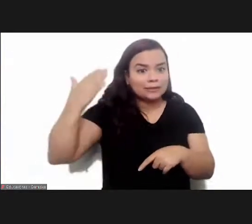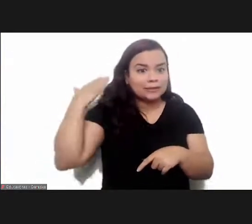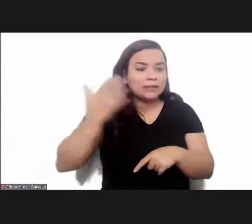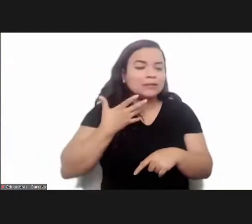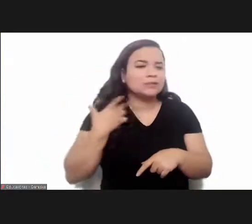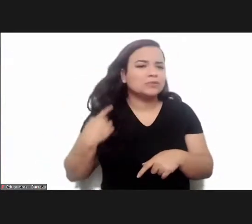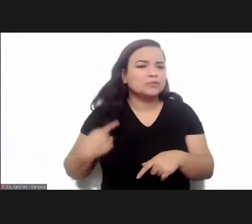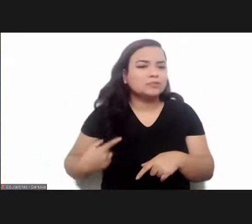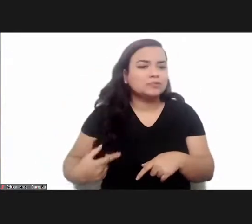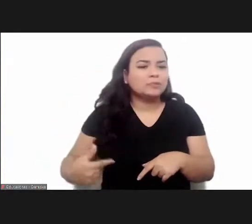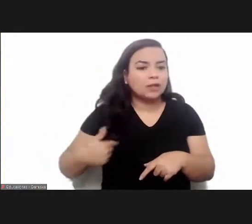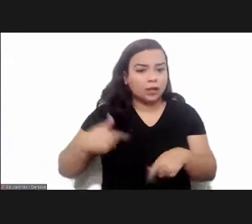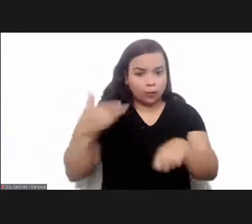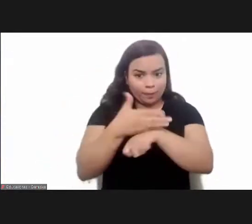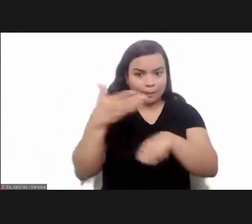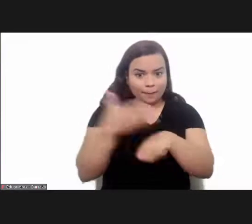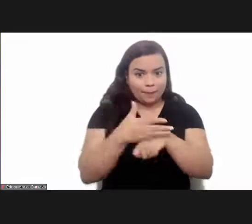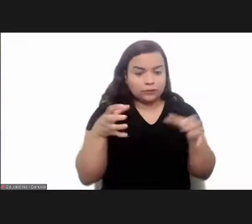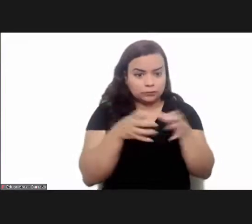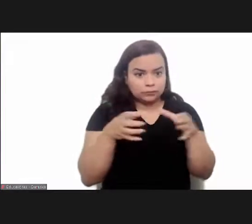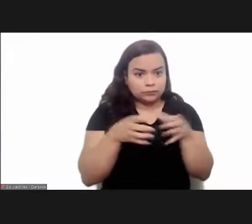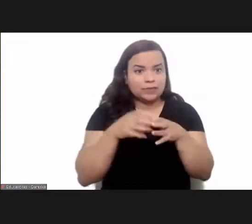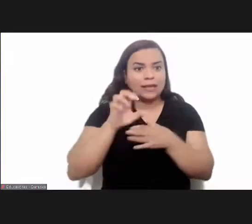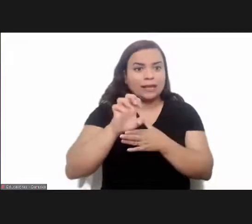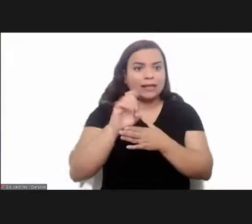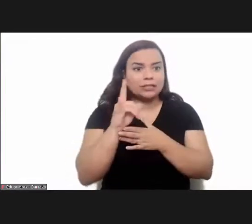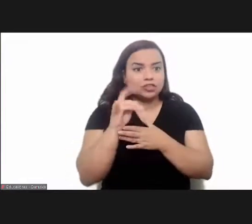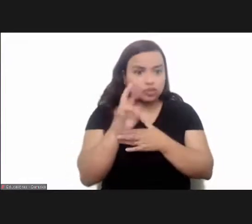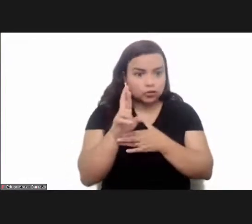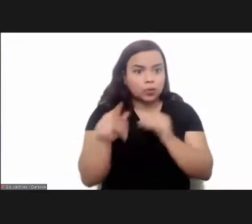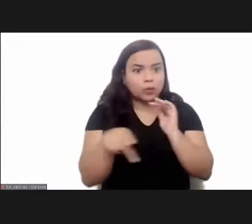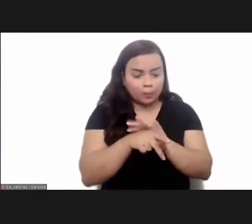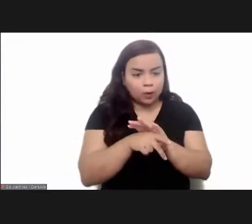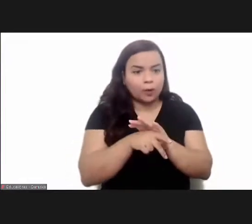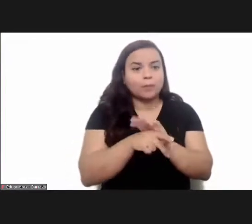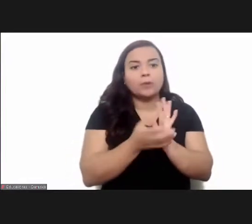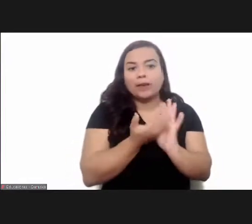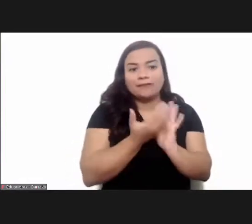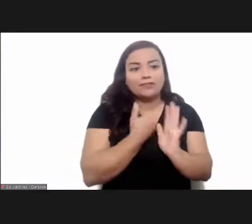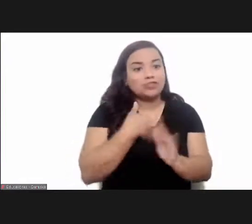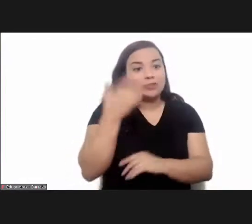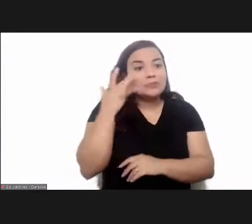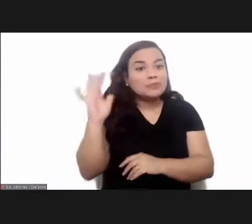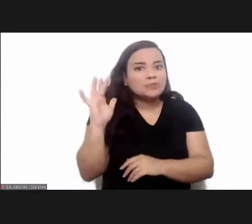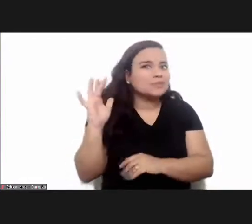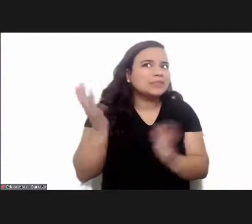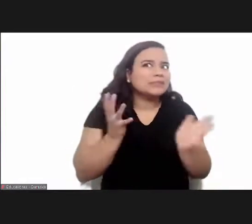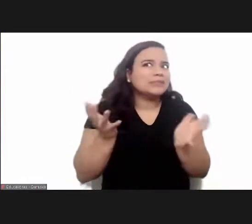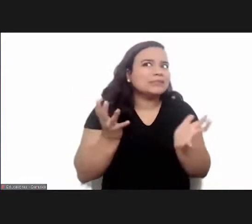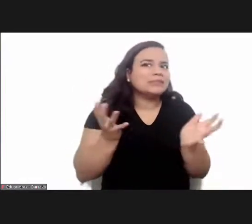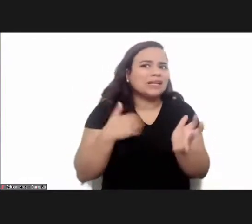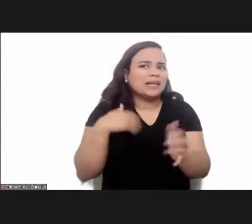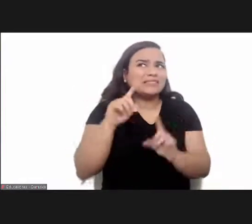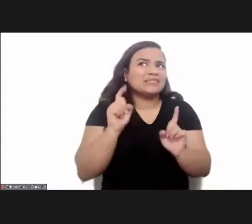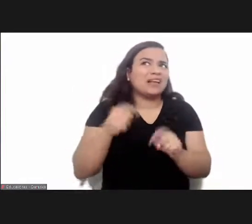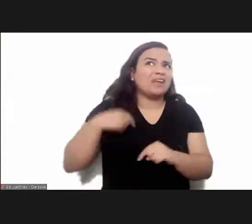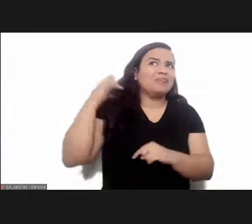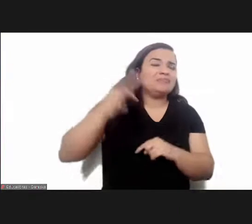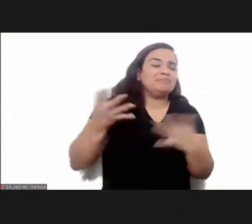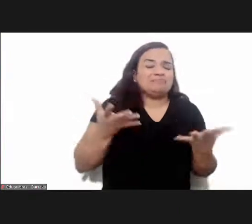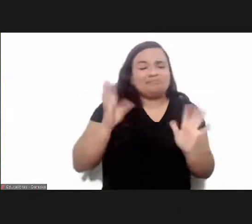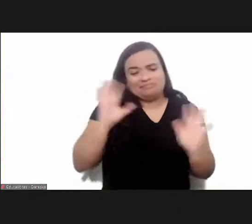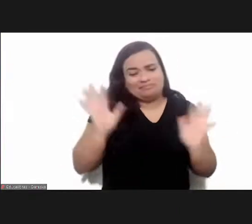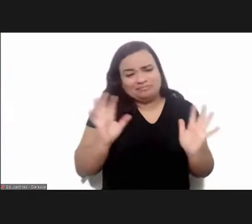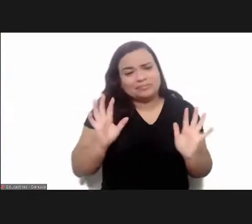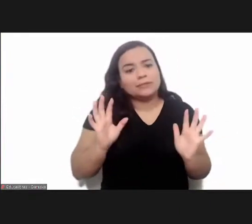time i wasn't part of the editorial board of the journal and i didn't even imagine that i might be but i